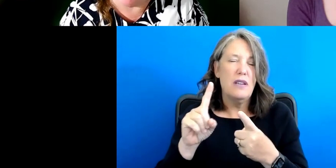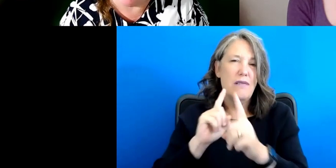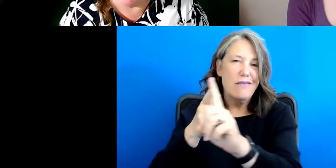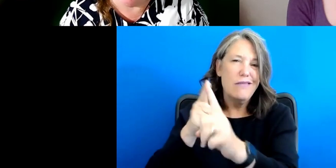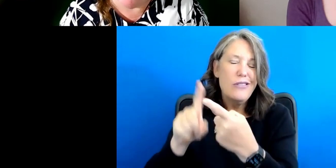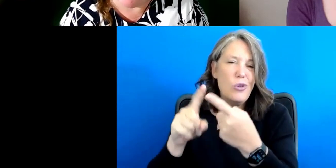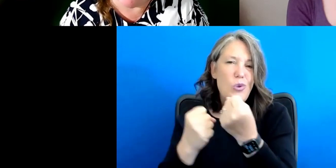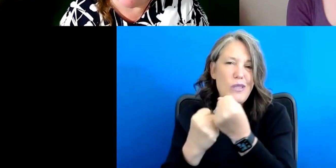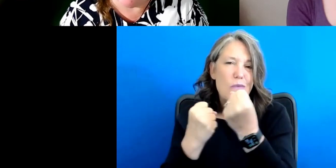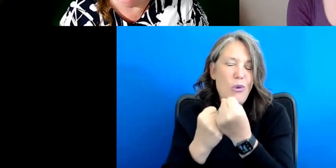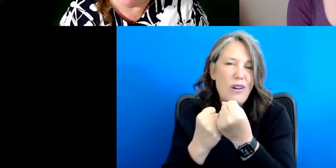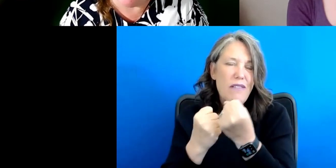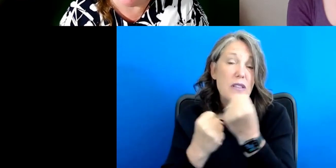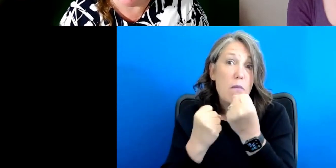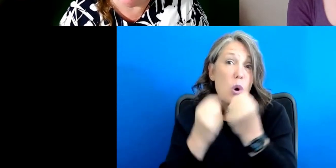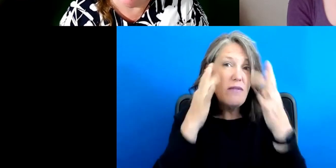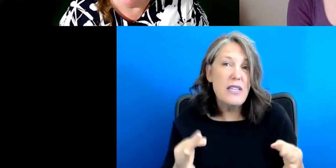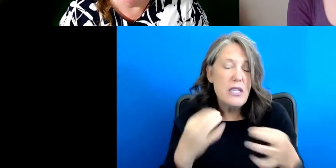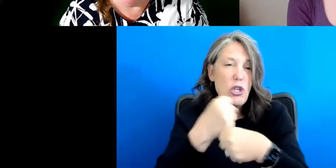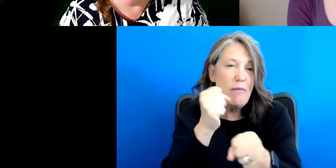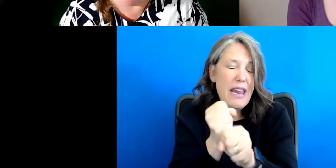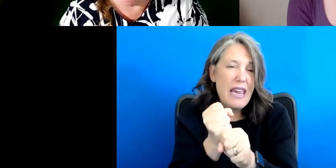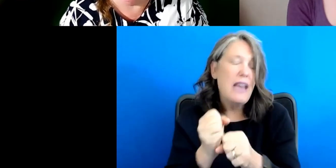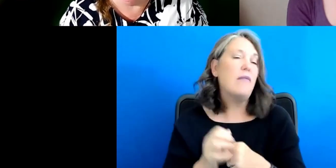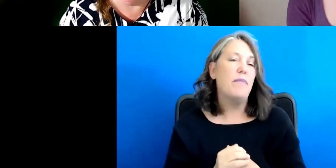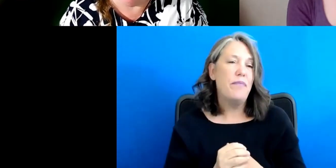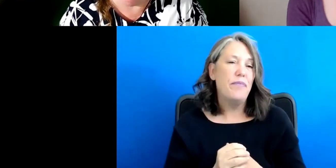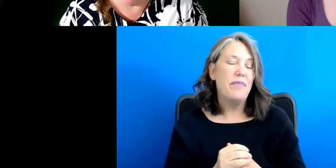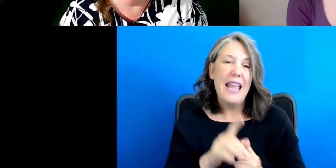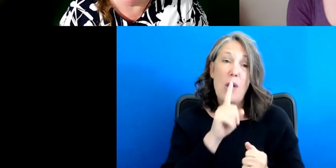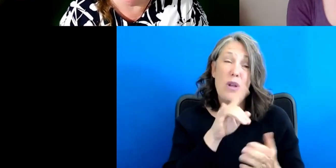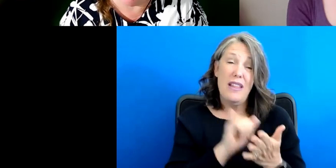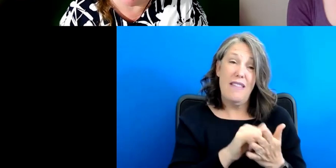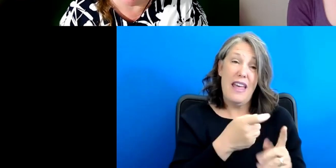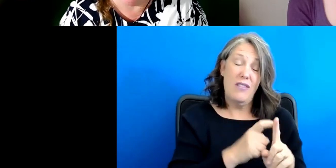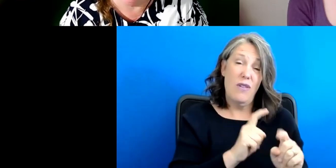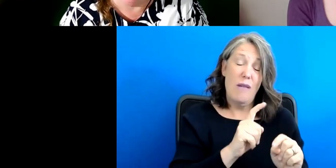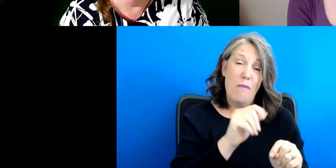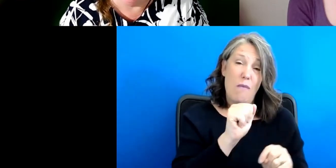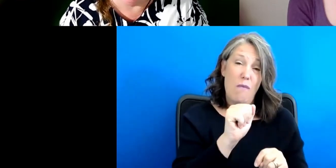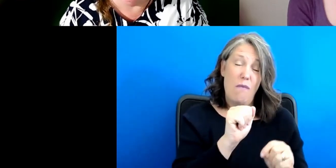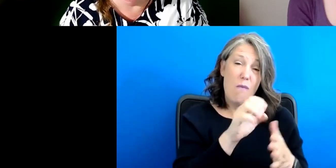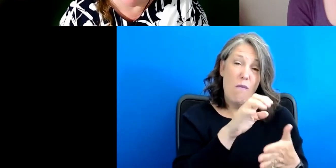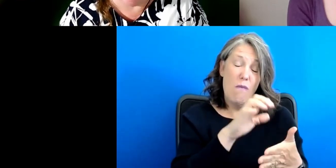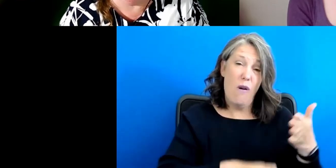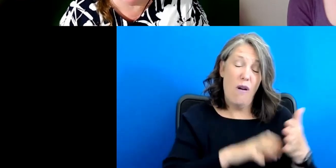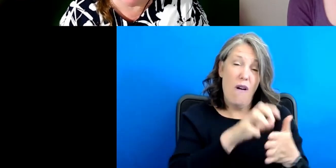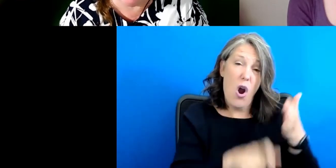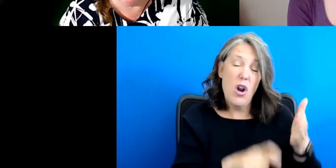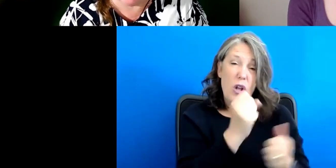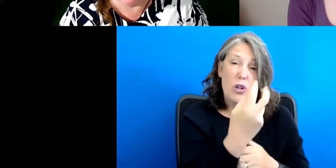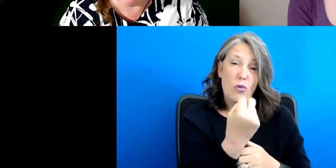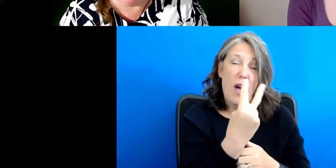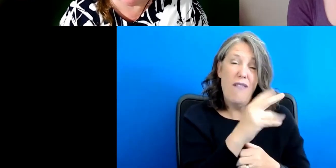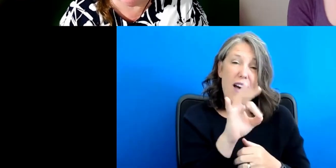supported decision-making and it really has its art roots in article 12 of the CRPD. So I'm always